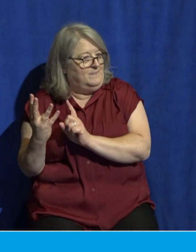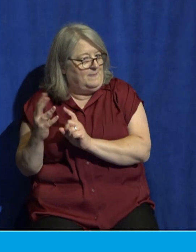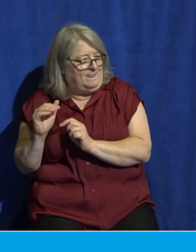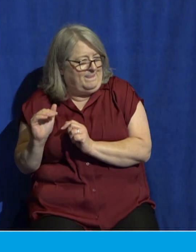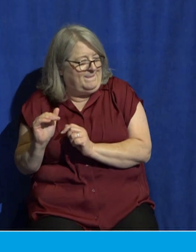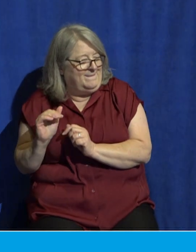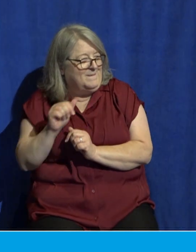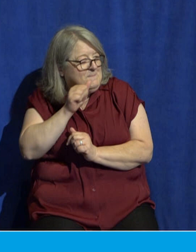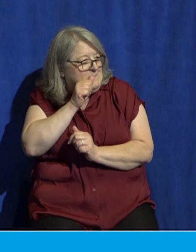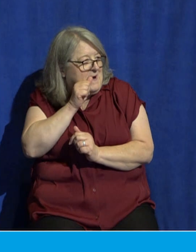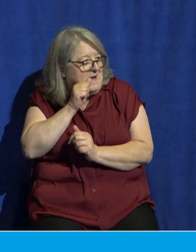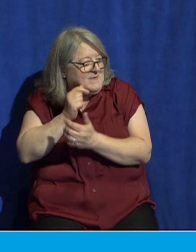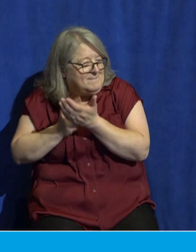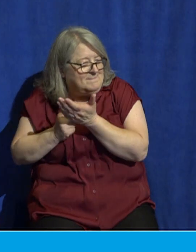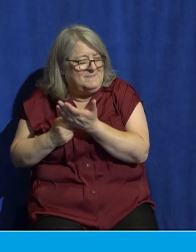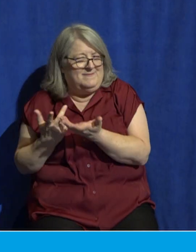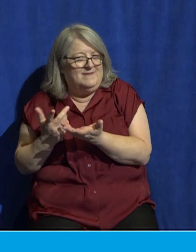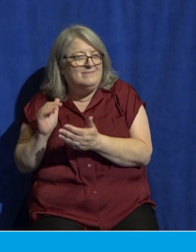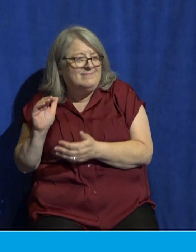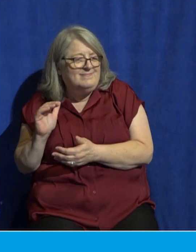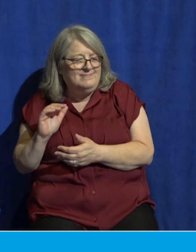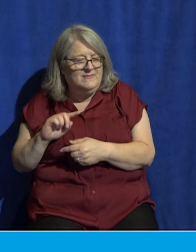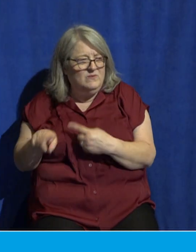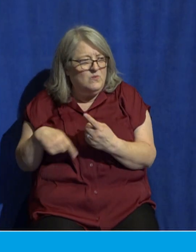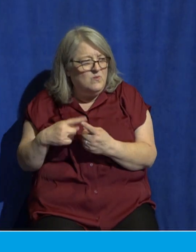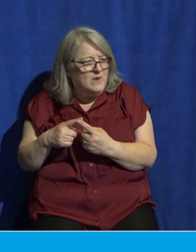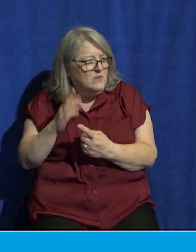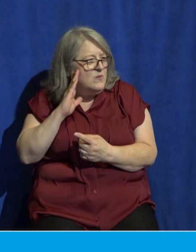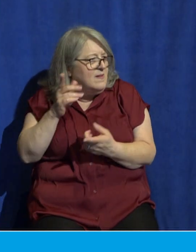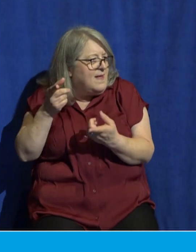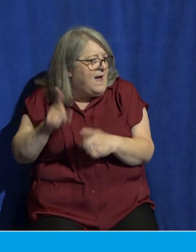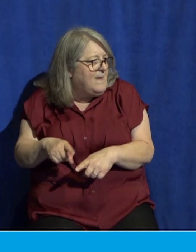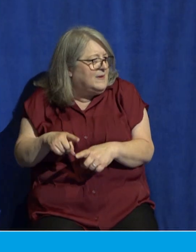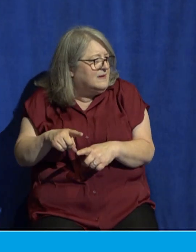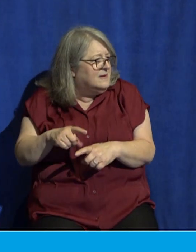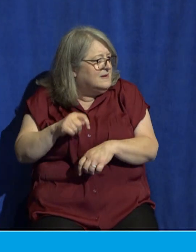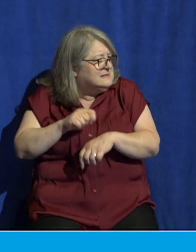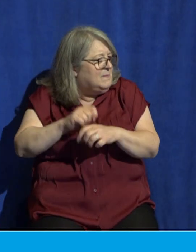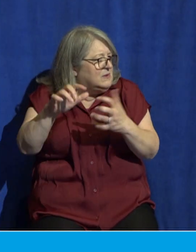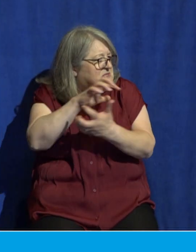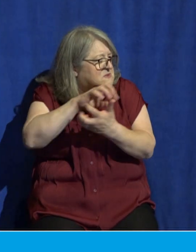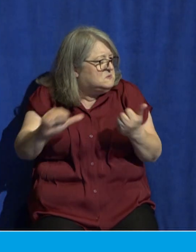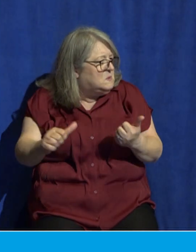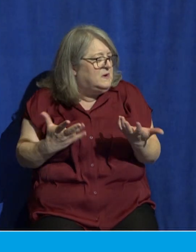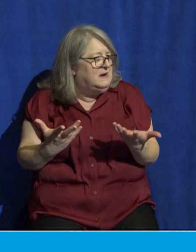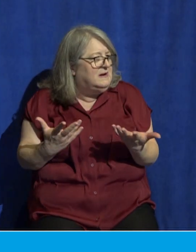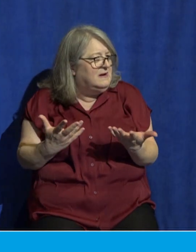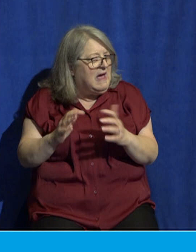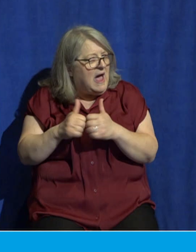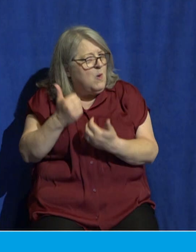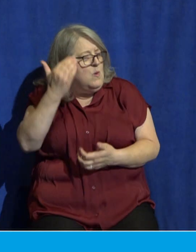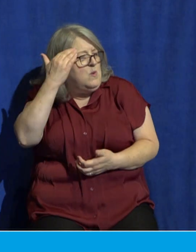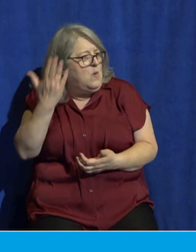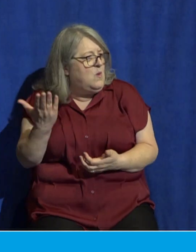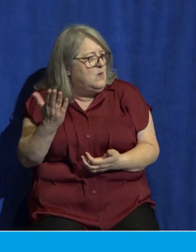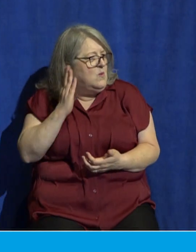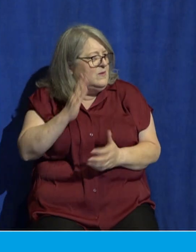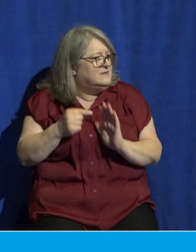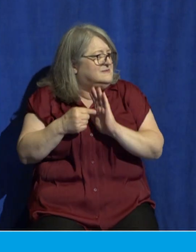us when will these things be? And what will be the sign when all these things are about to be accomplished? Jesus